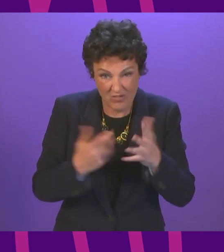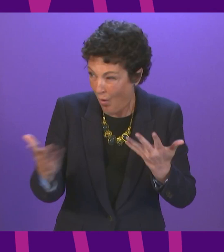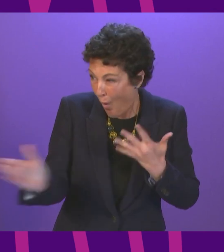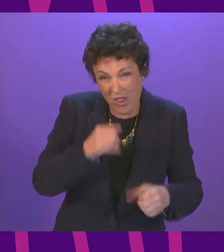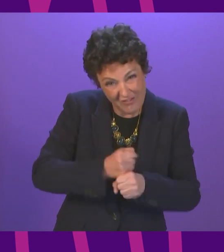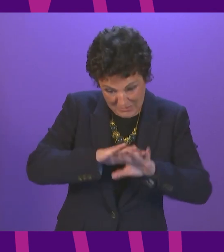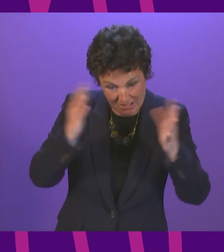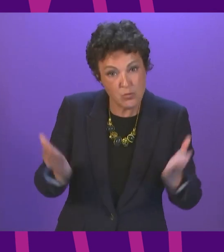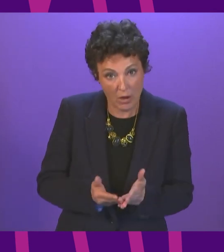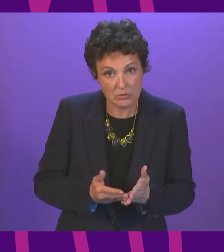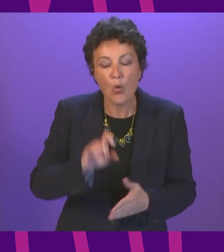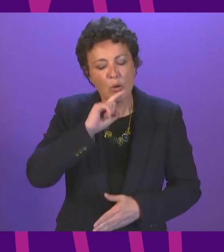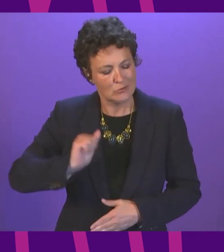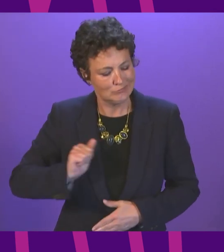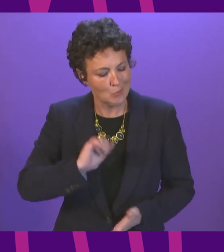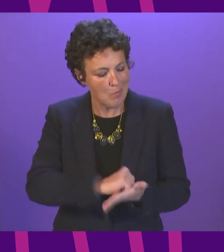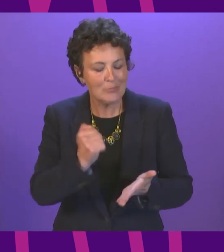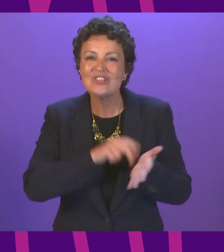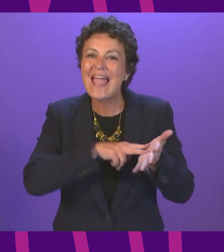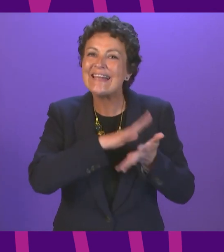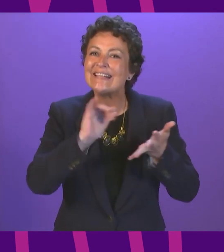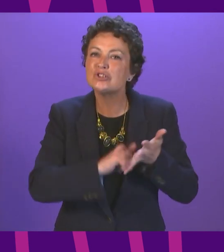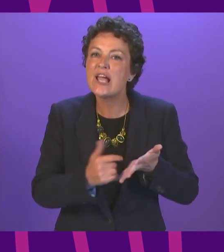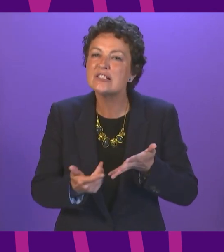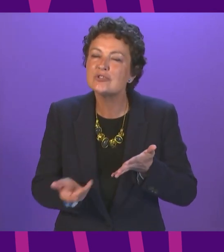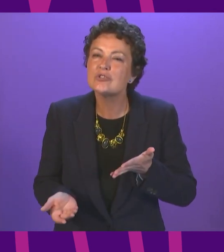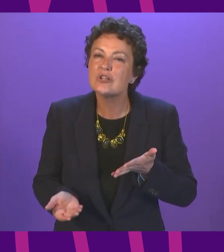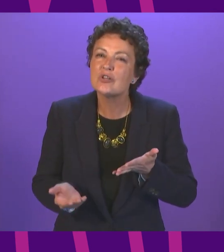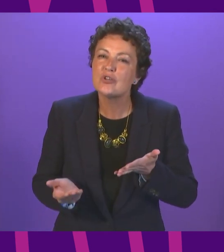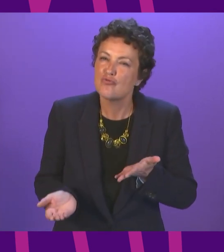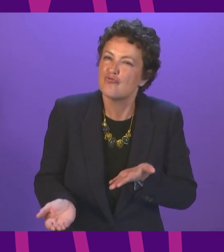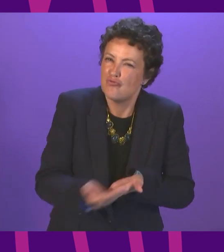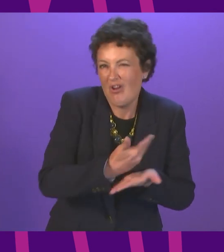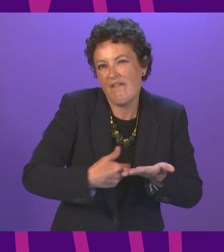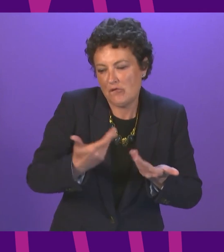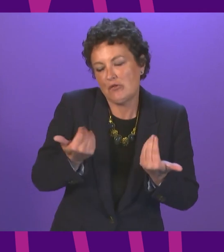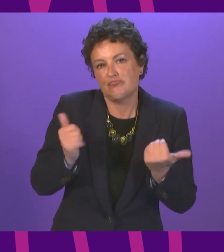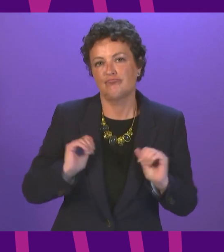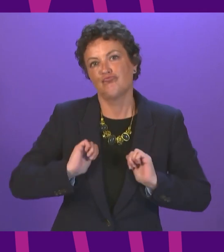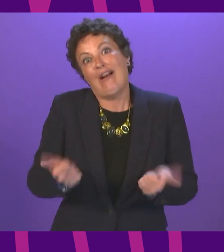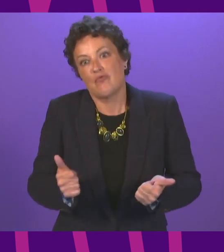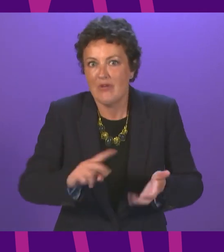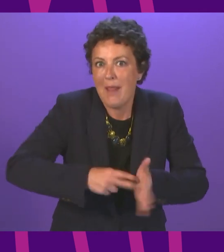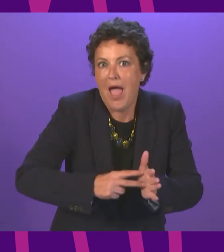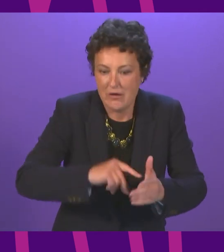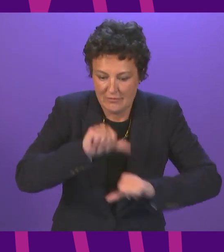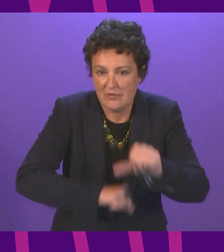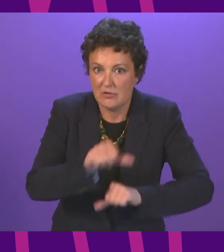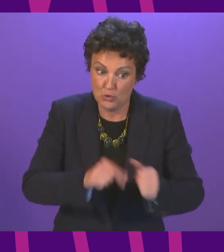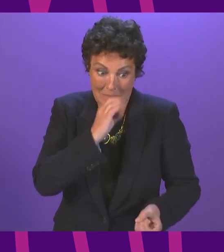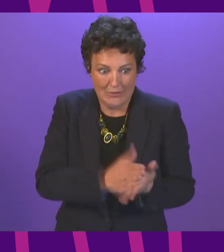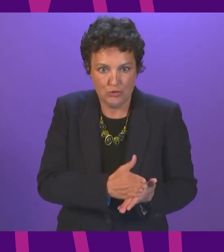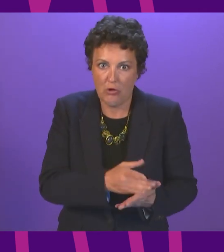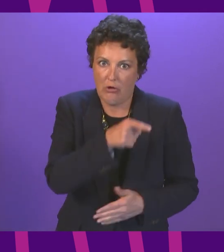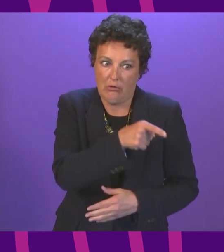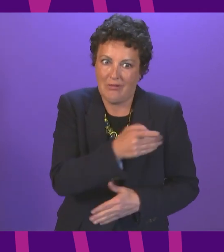across the world. We will shortly publish our NHS recovery plan, which will set out how we will continue to support patients to receive the highest quality of care